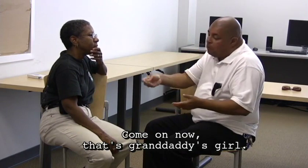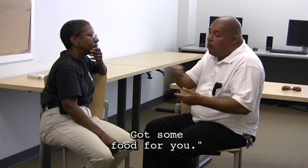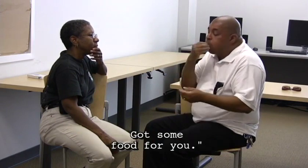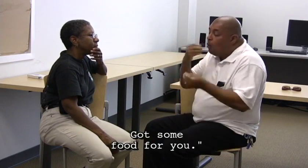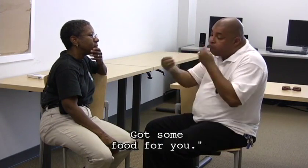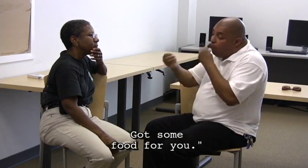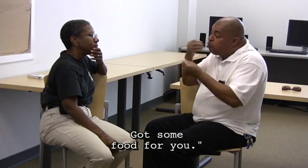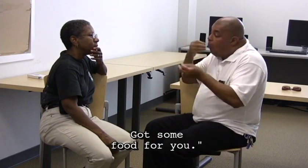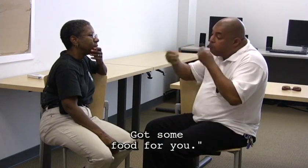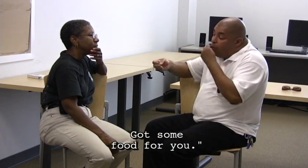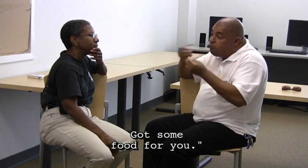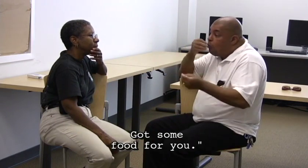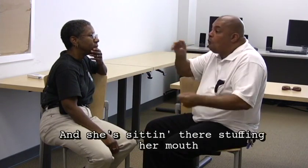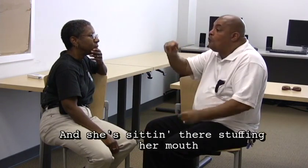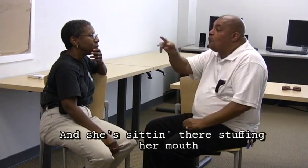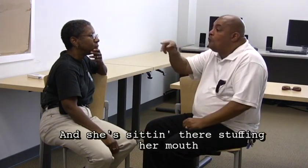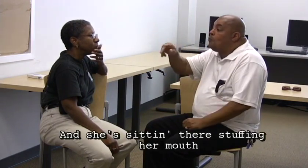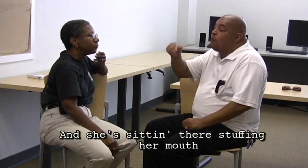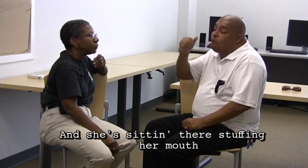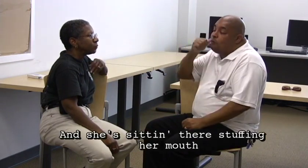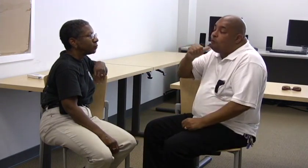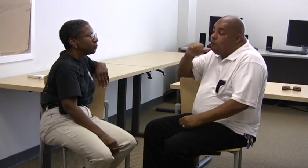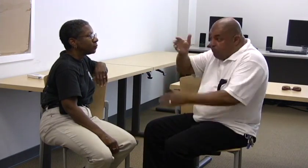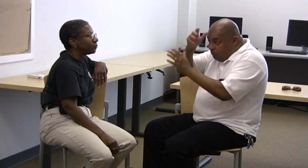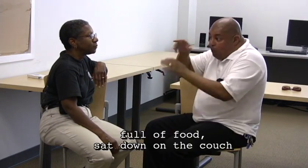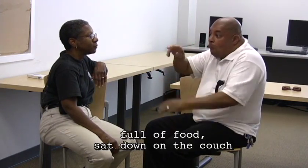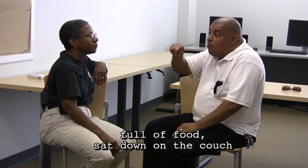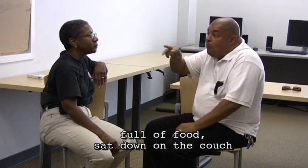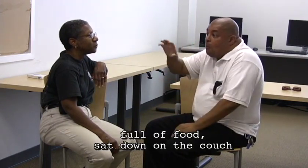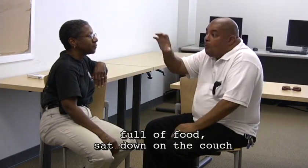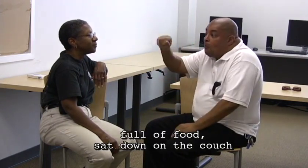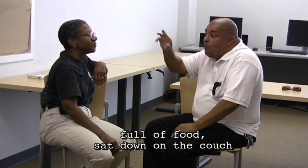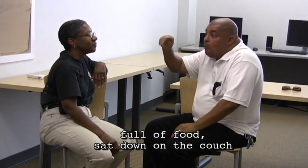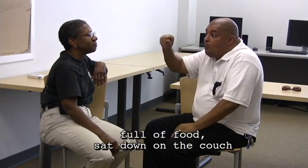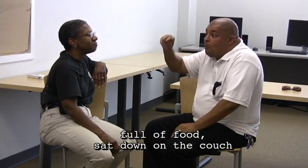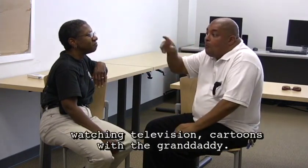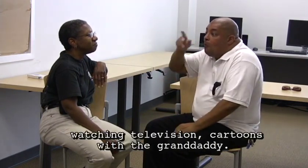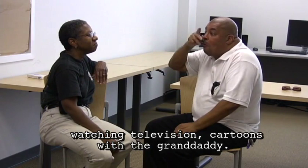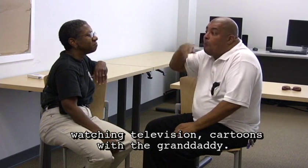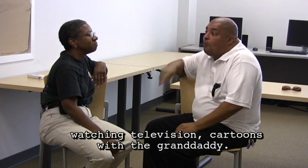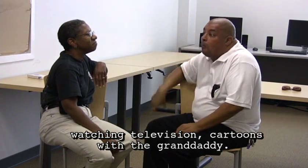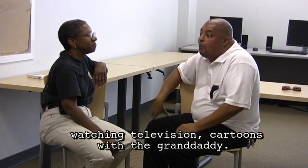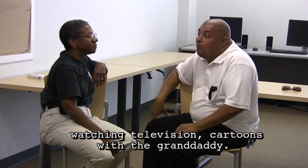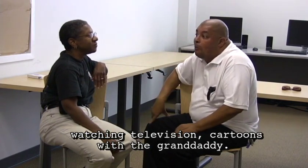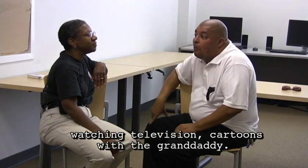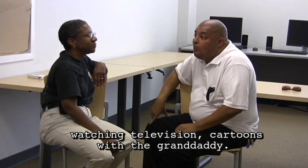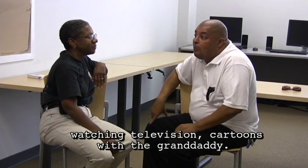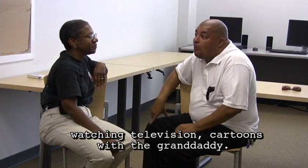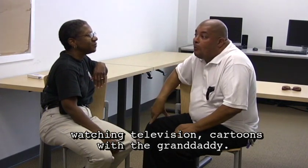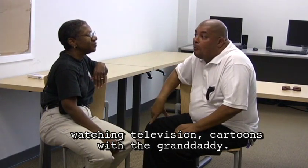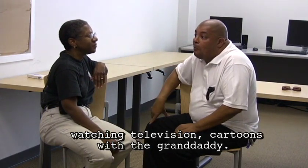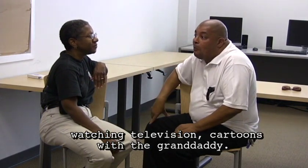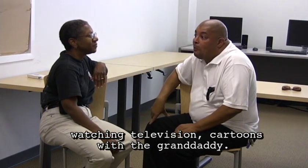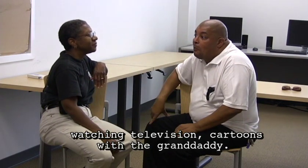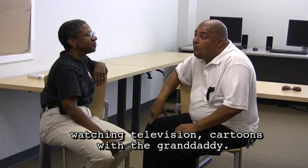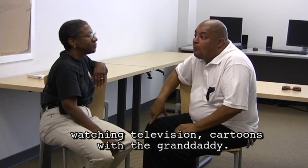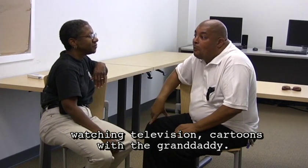girl. Got some food for you. And she's sitting there stuffing her mouth full of food. Sat down on the couch watching television cartoons with the granddaddy.